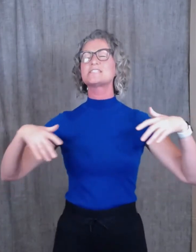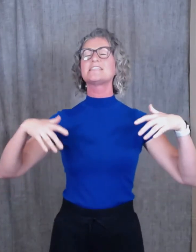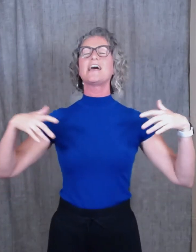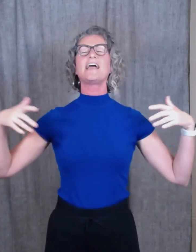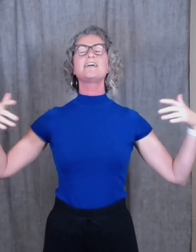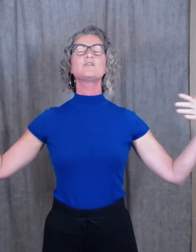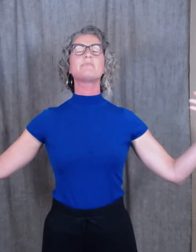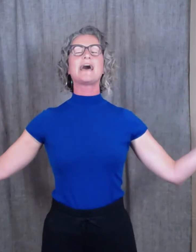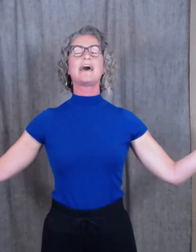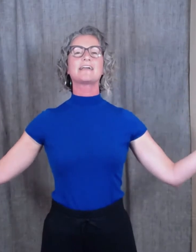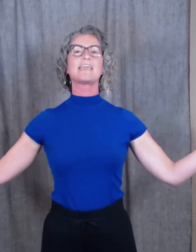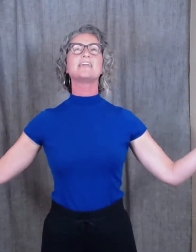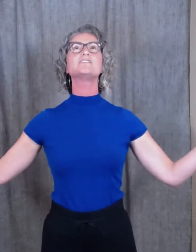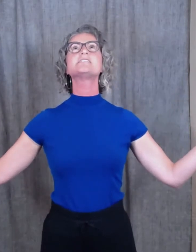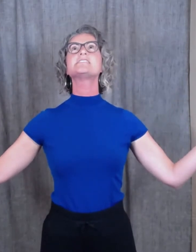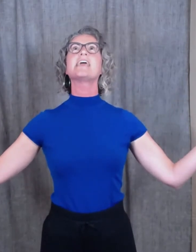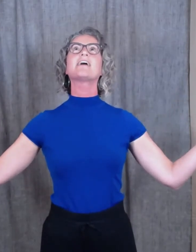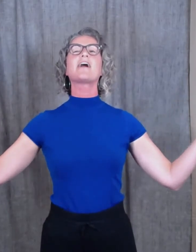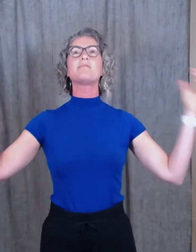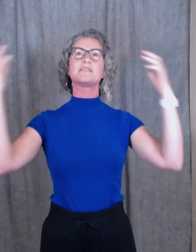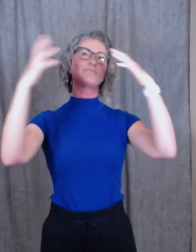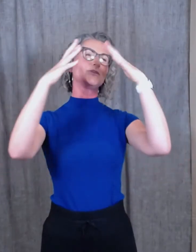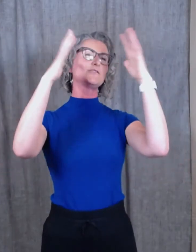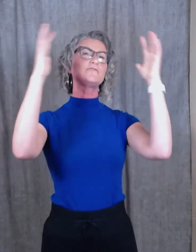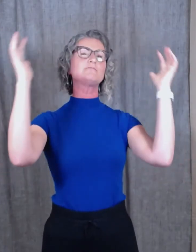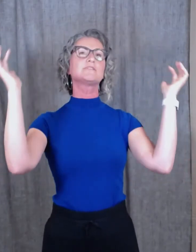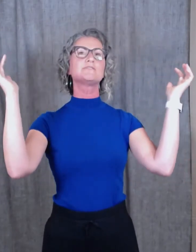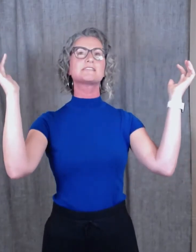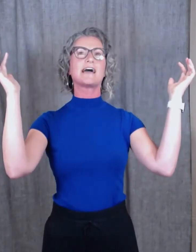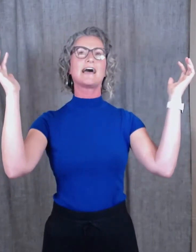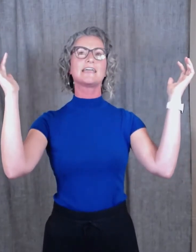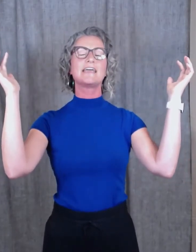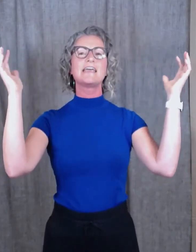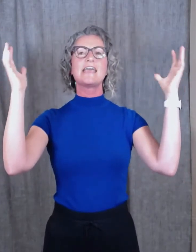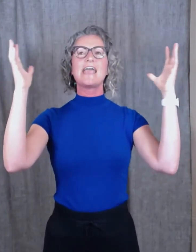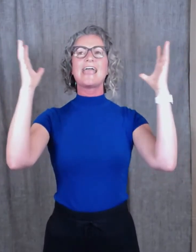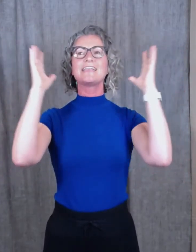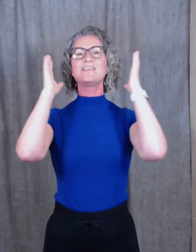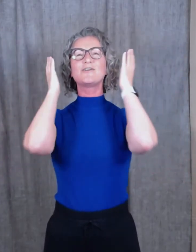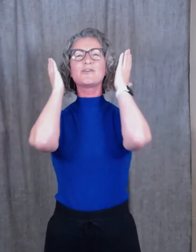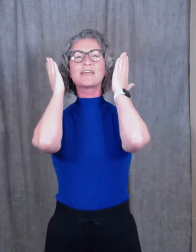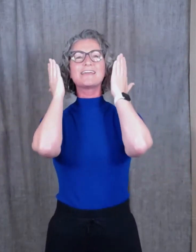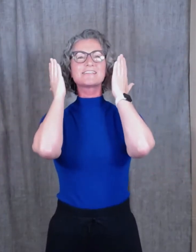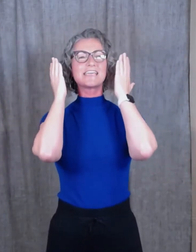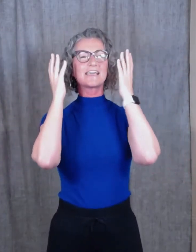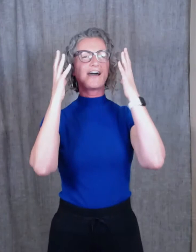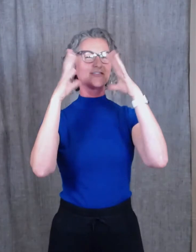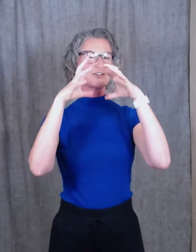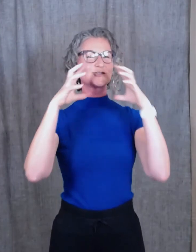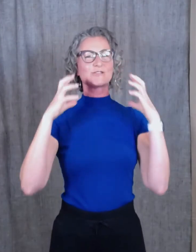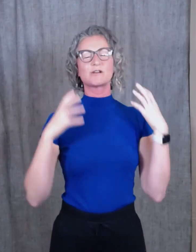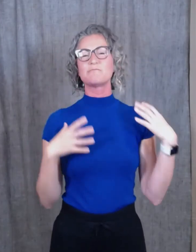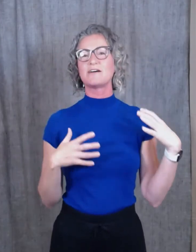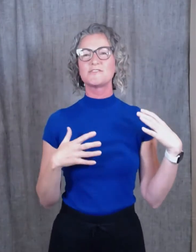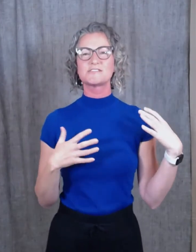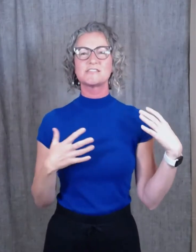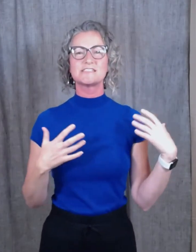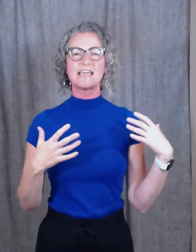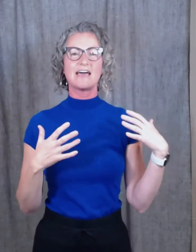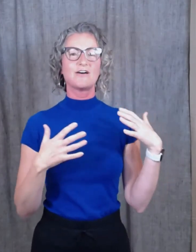lie on your back and just stare up at the beautiful blue sky. And you know, your ears get covered, so it sort of muffles the sound.